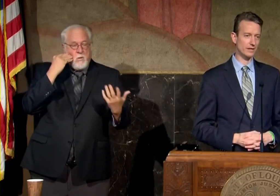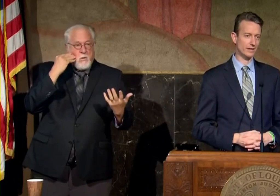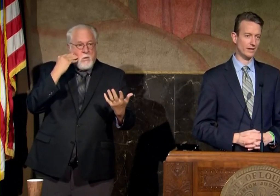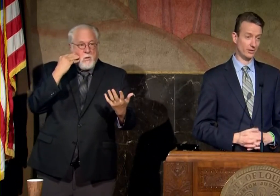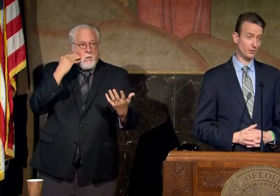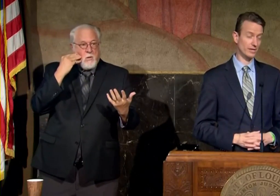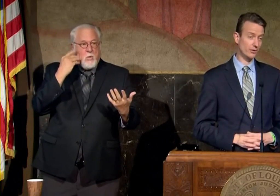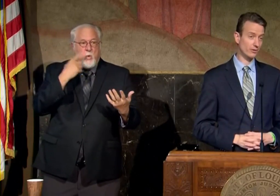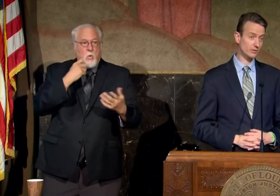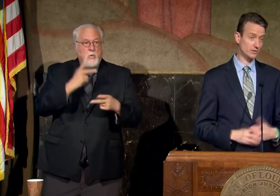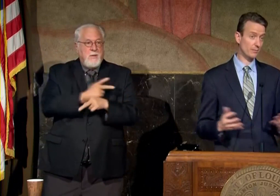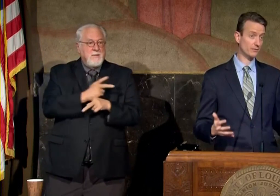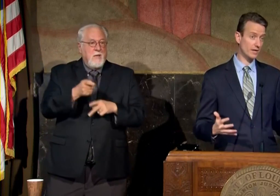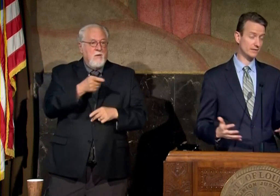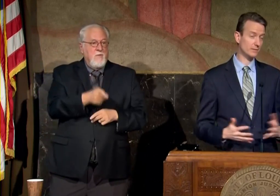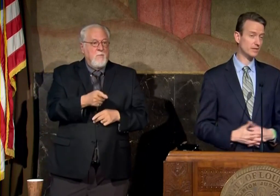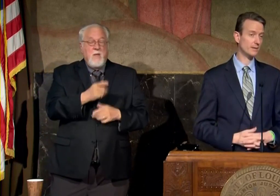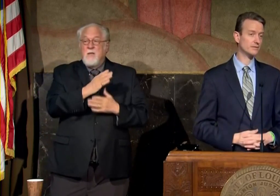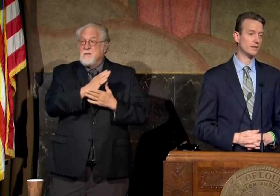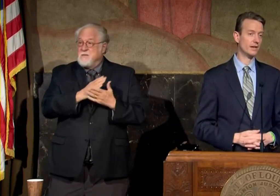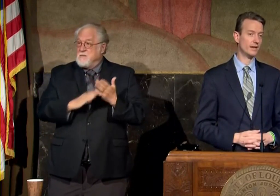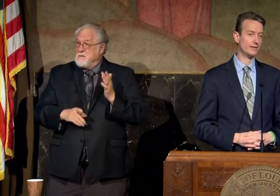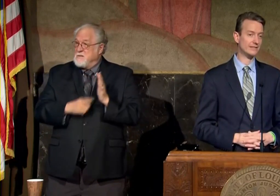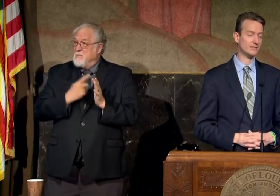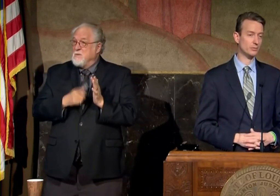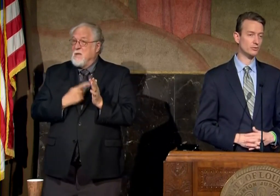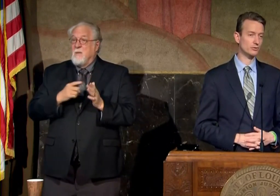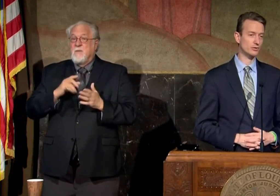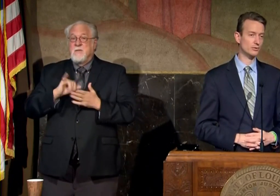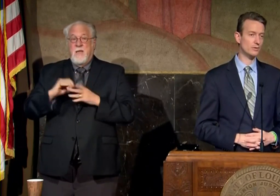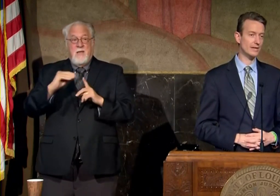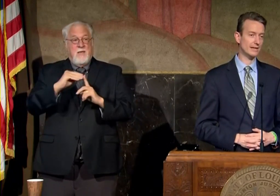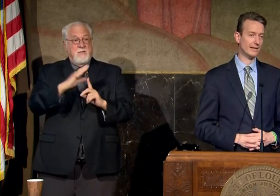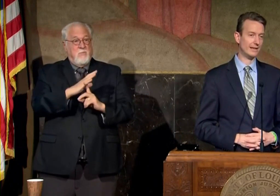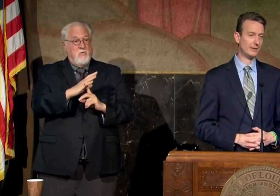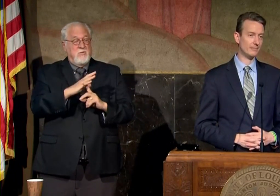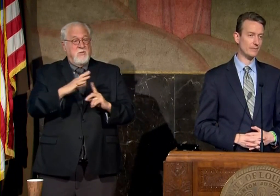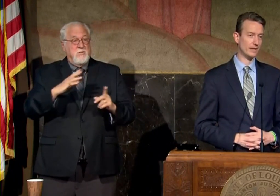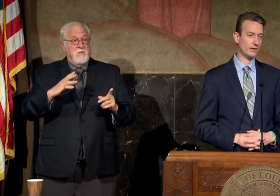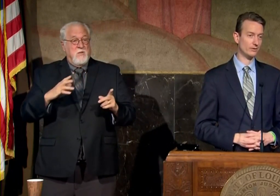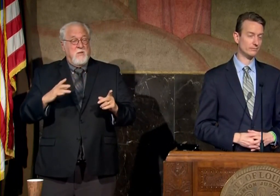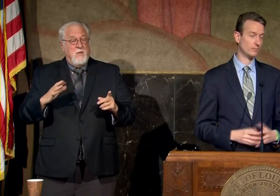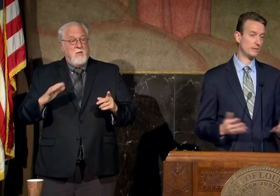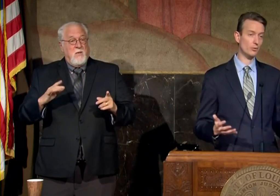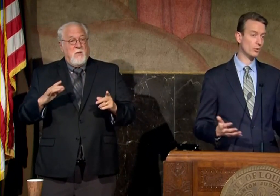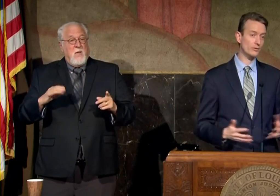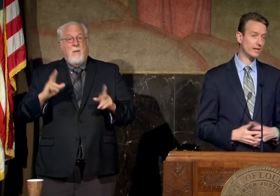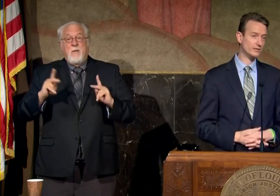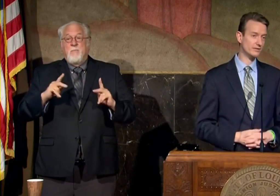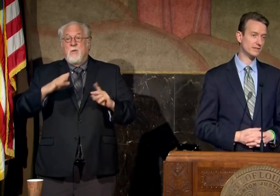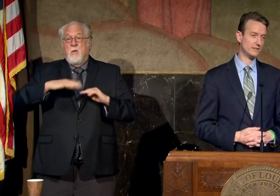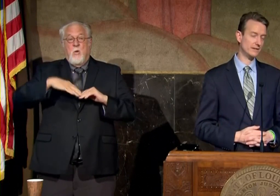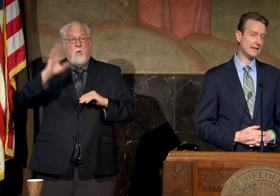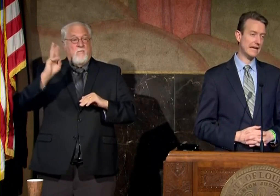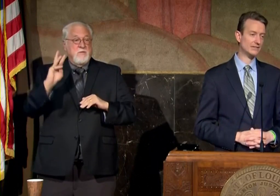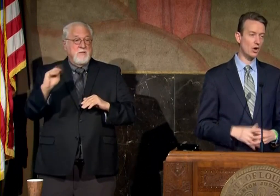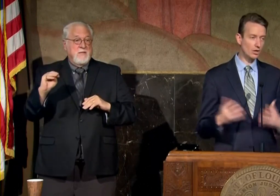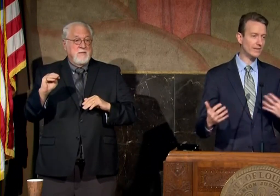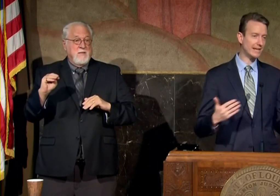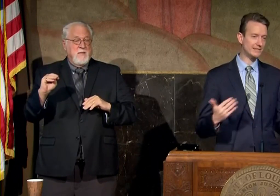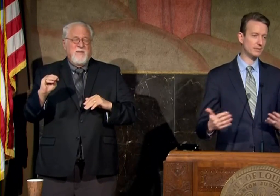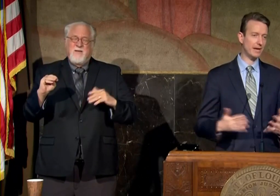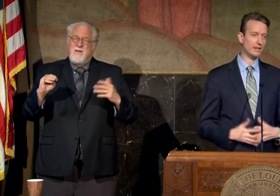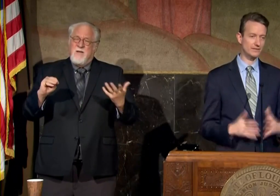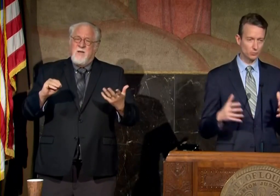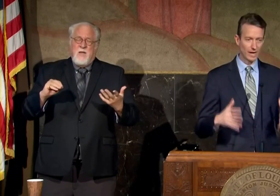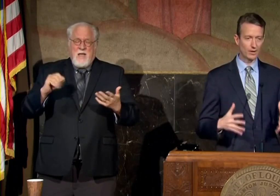uh adult caregivers some of times sometimes uh that's exposure to um uh people who are over the age of 60. and so all